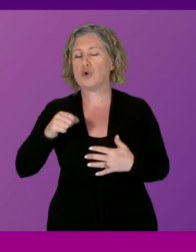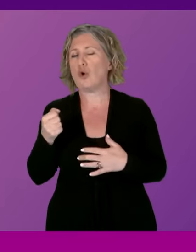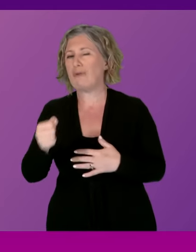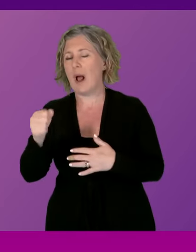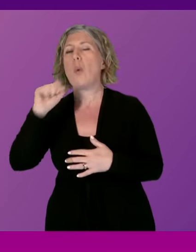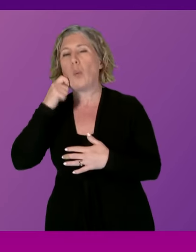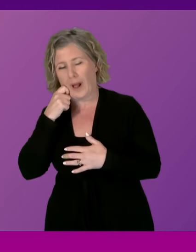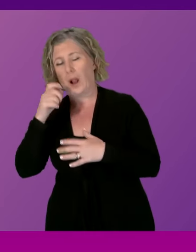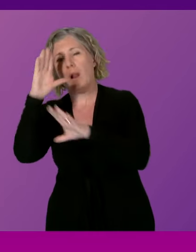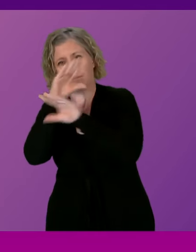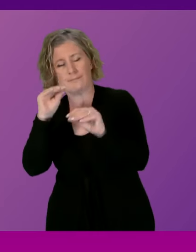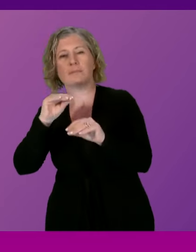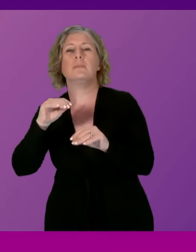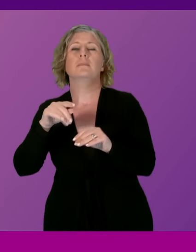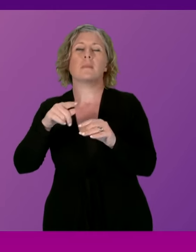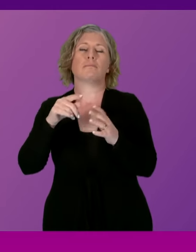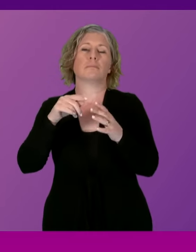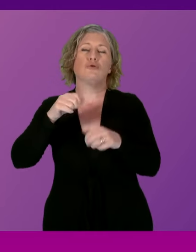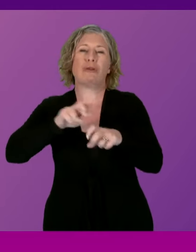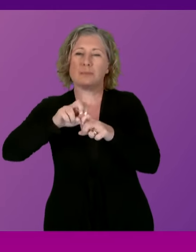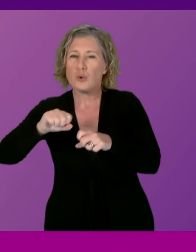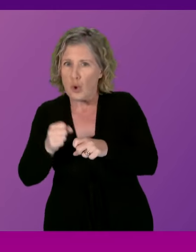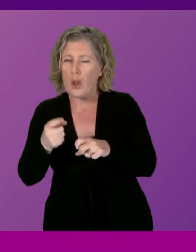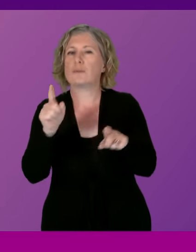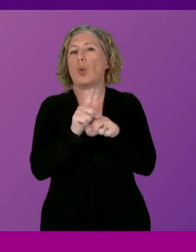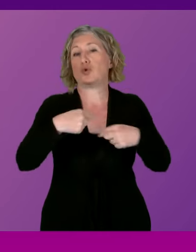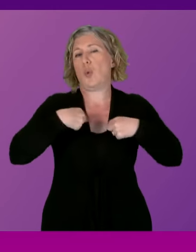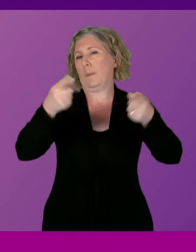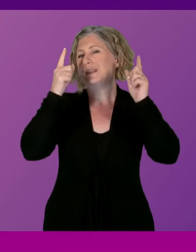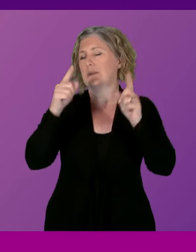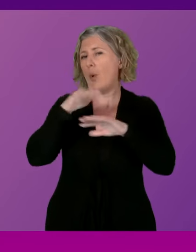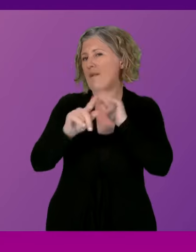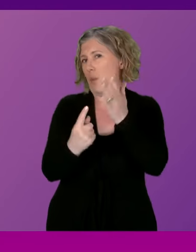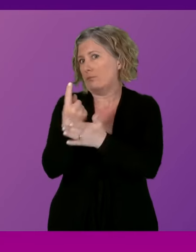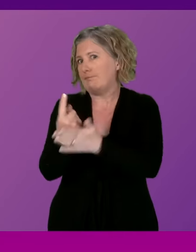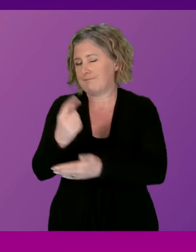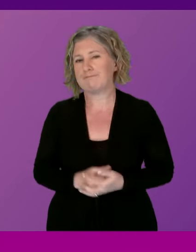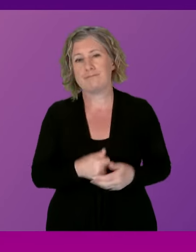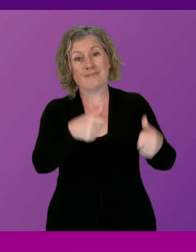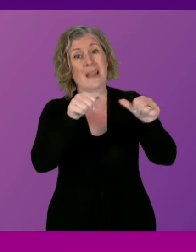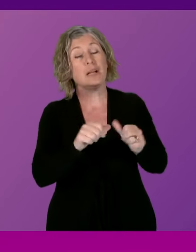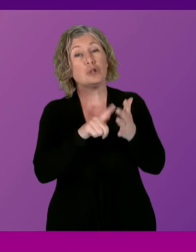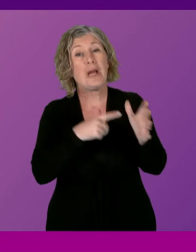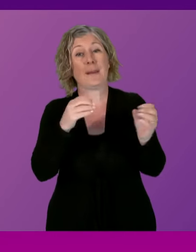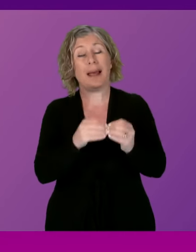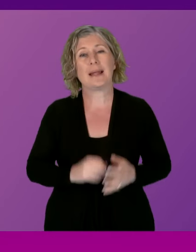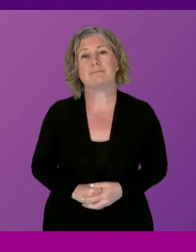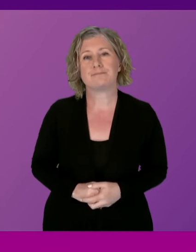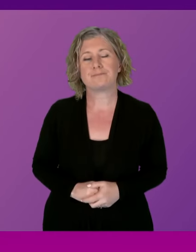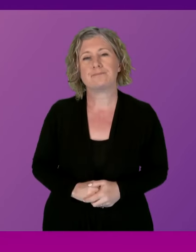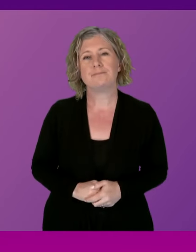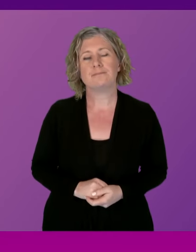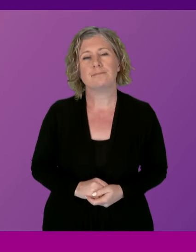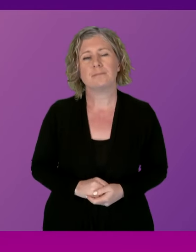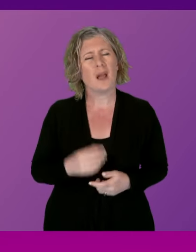Transport Scotland and the Transport Minister on the matter. Question number six, Jackie Bailey. To ask the First Minister what immediate action